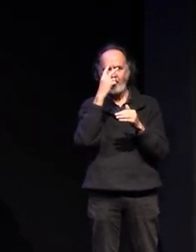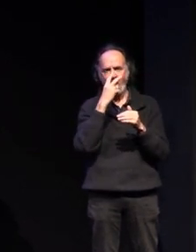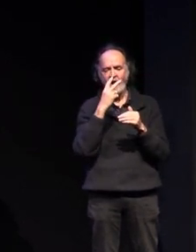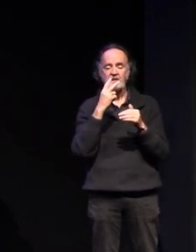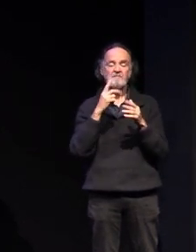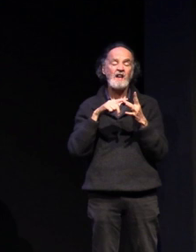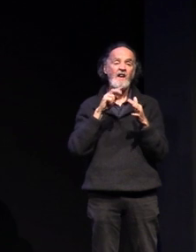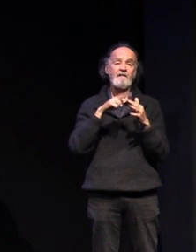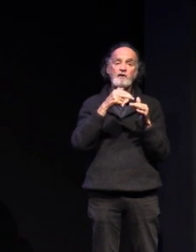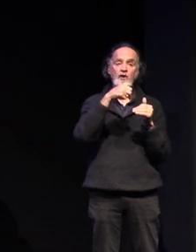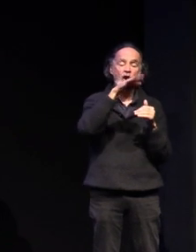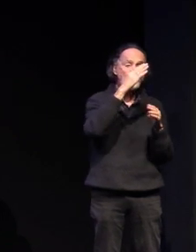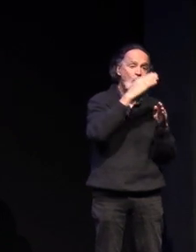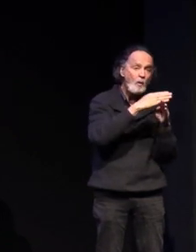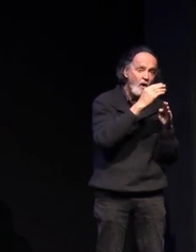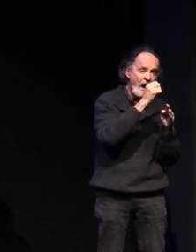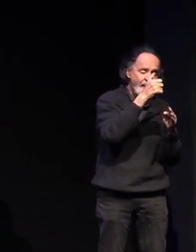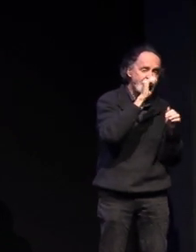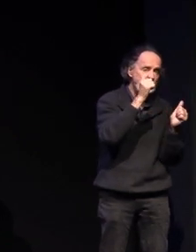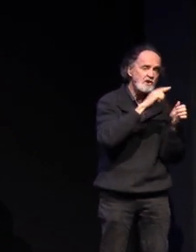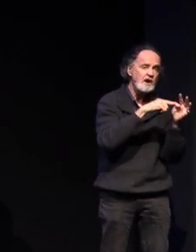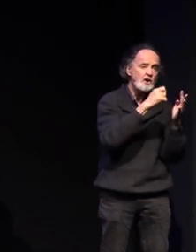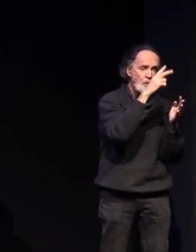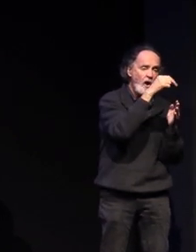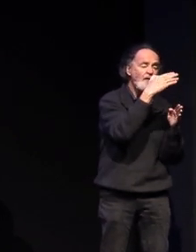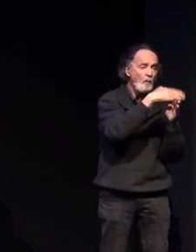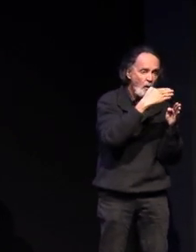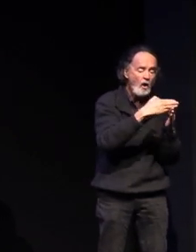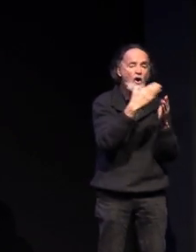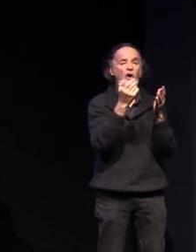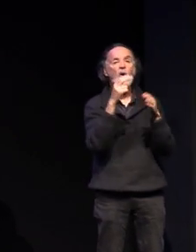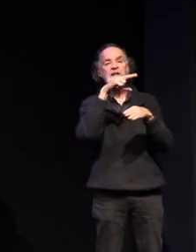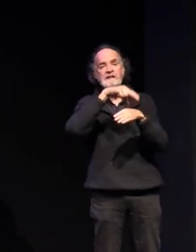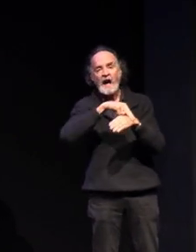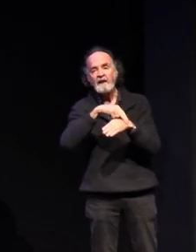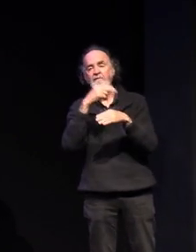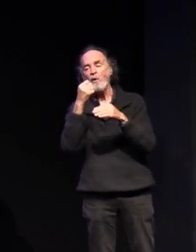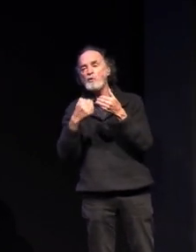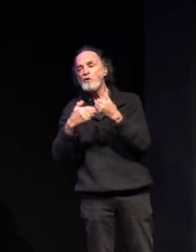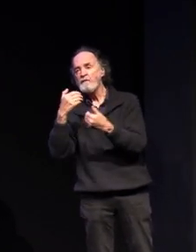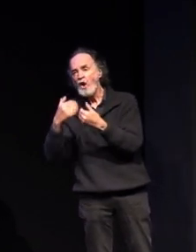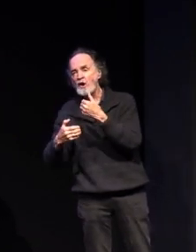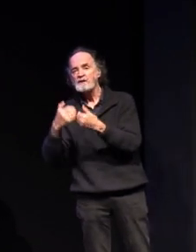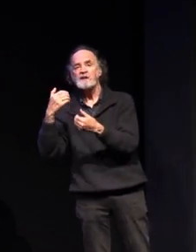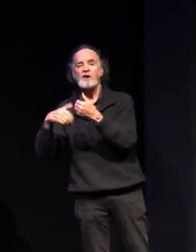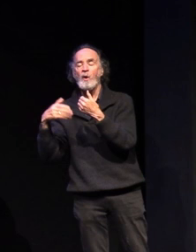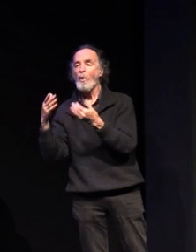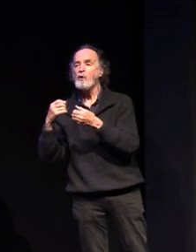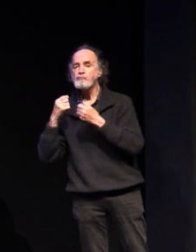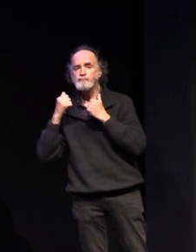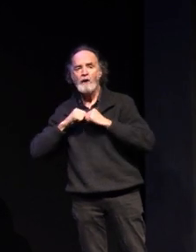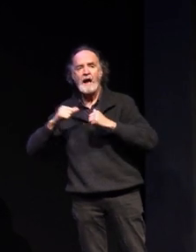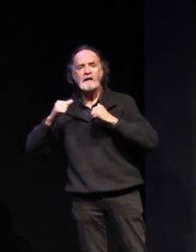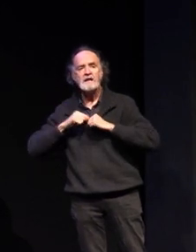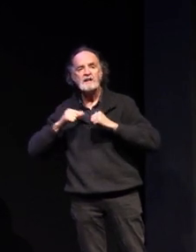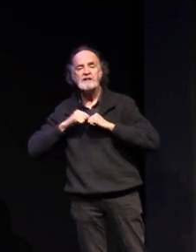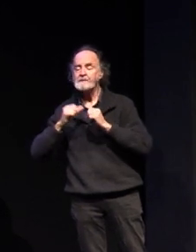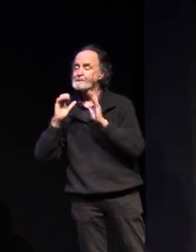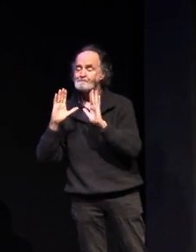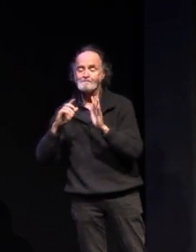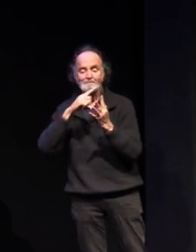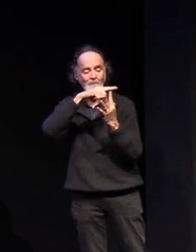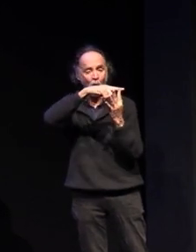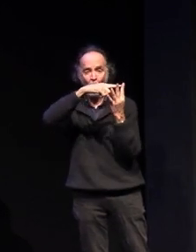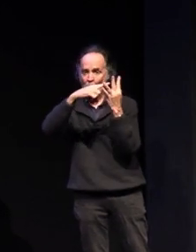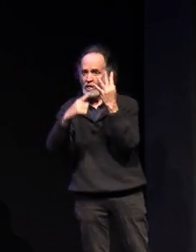it's to university apprenticeship whether you're headed to tafe whether you're looking to go into some form of traineeship all of those are